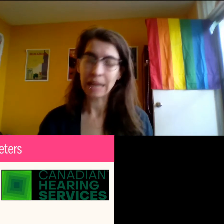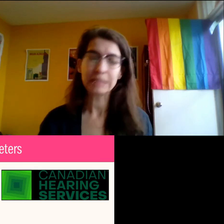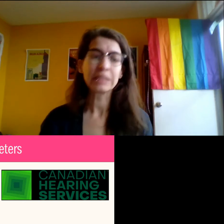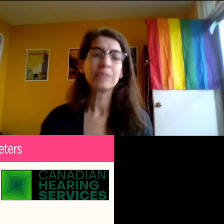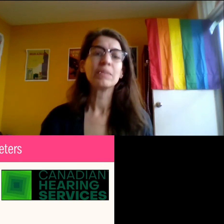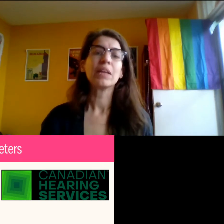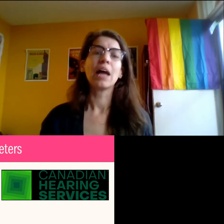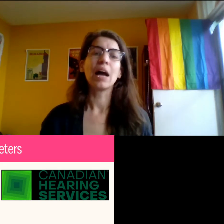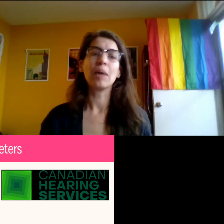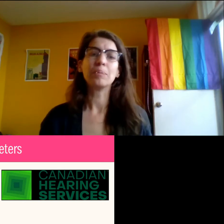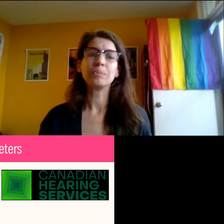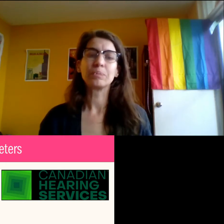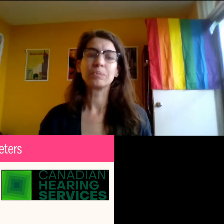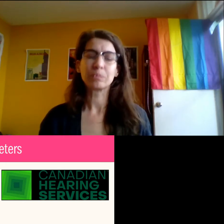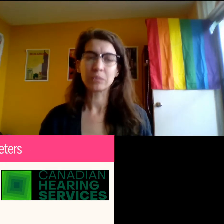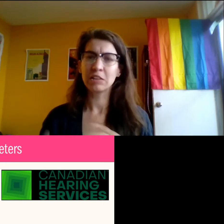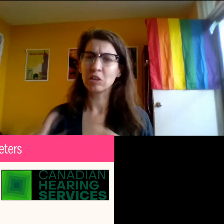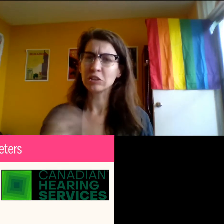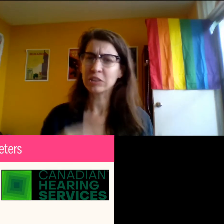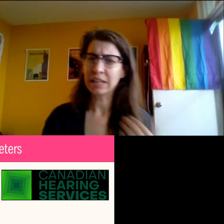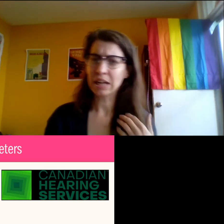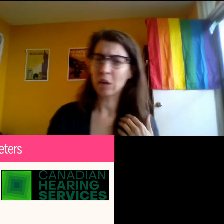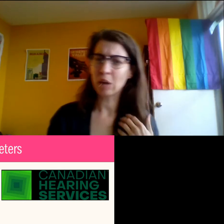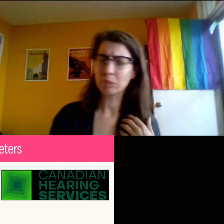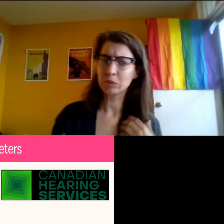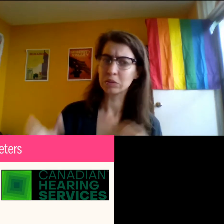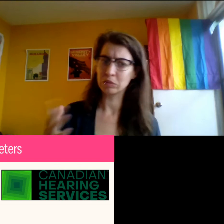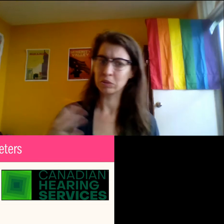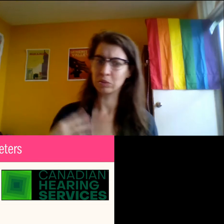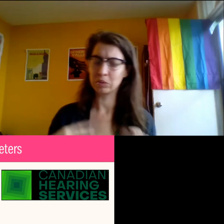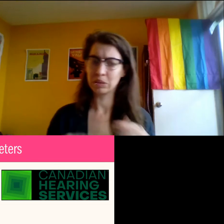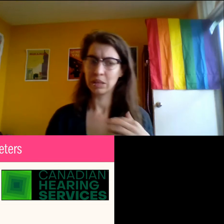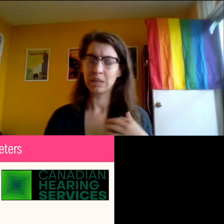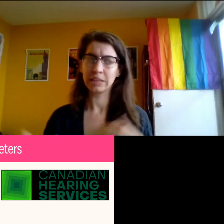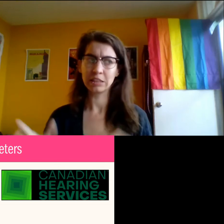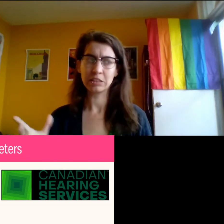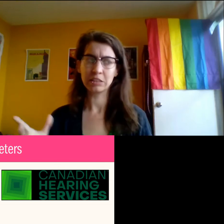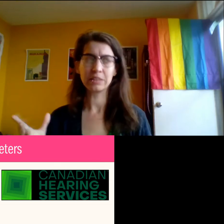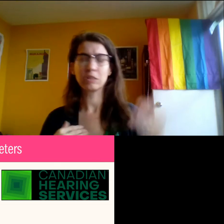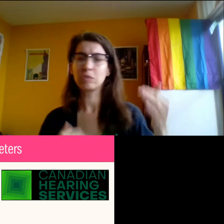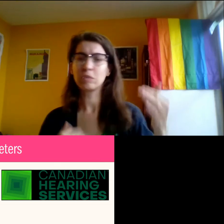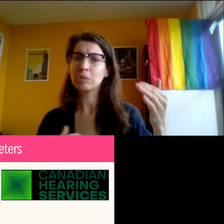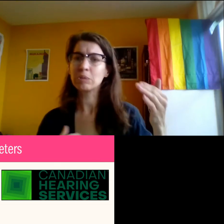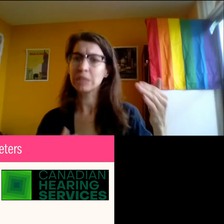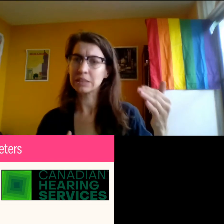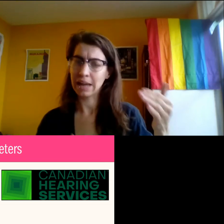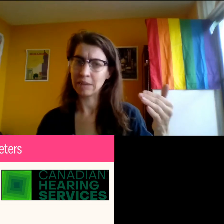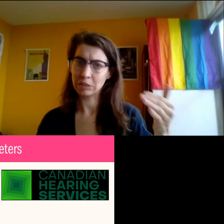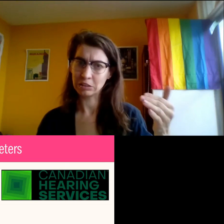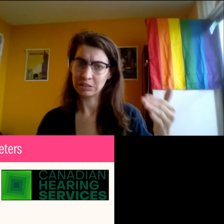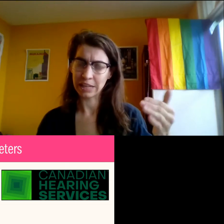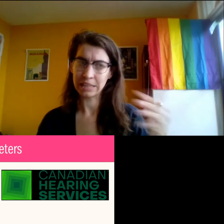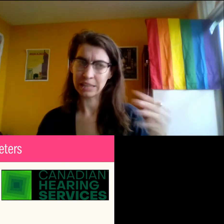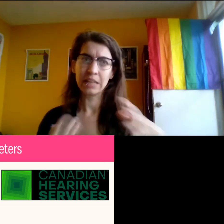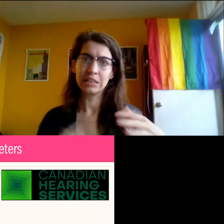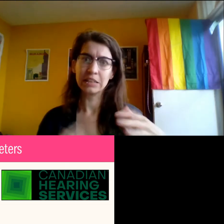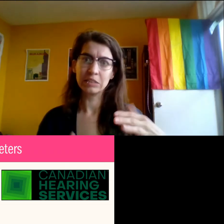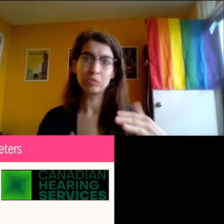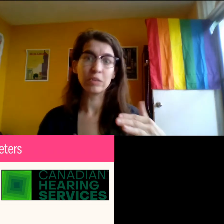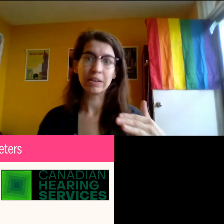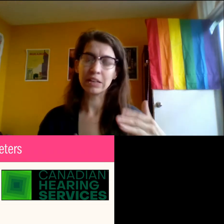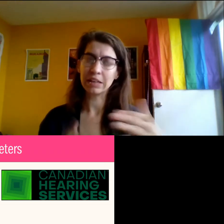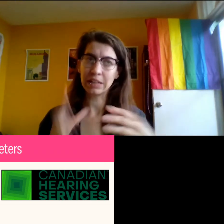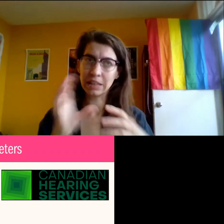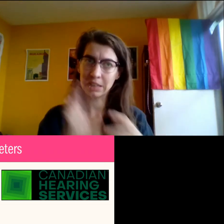out with that. Um, and also kind of help you through, like the, the form that they have on their site